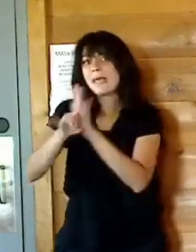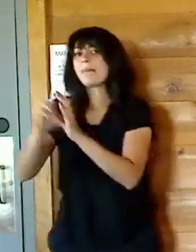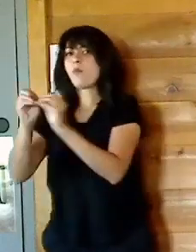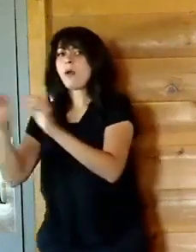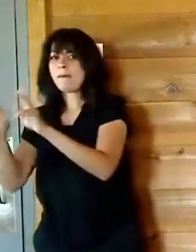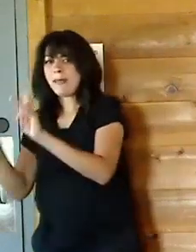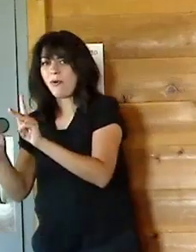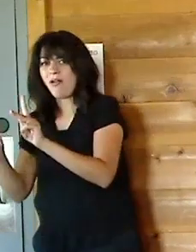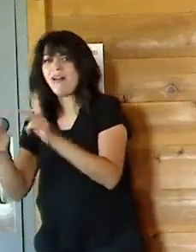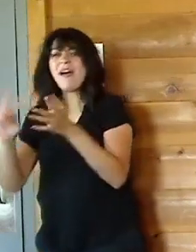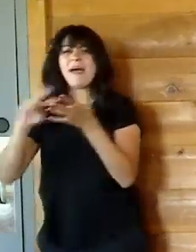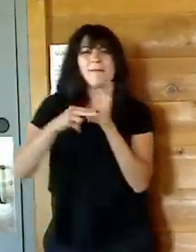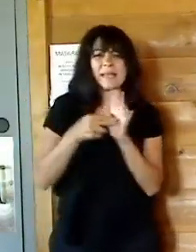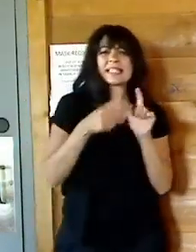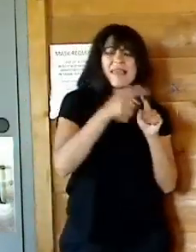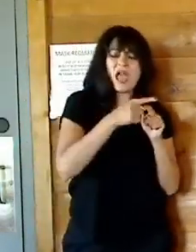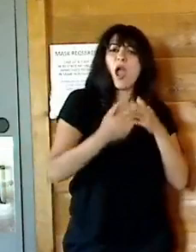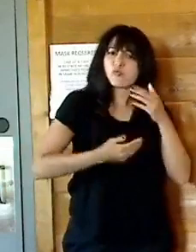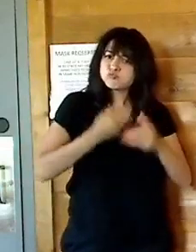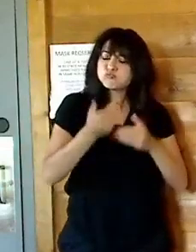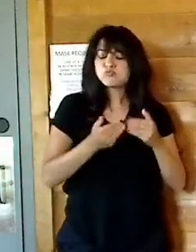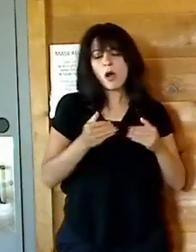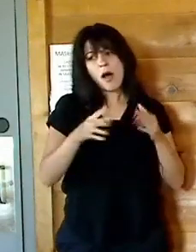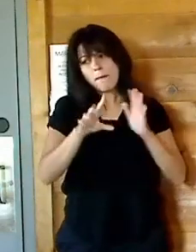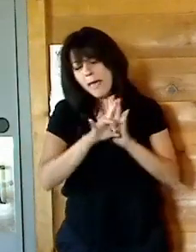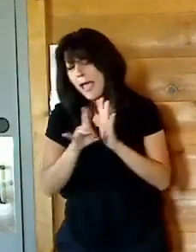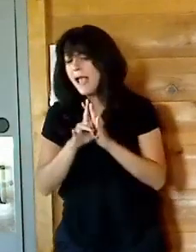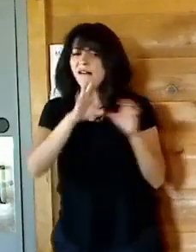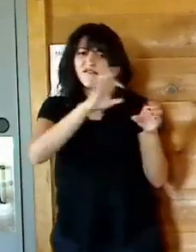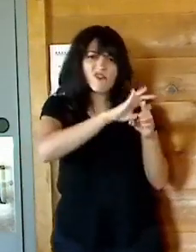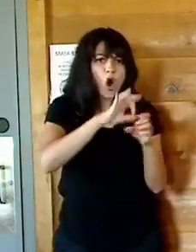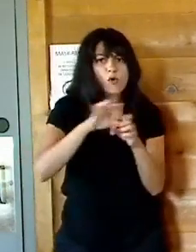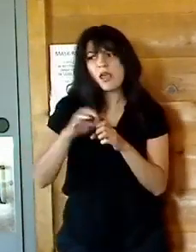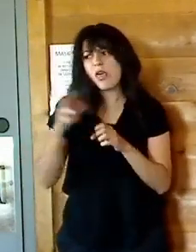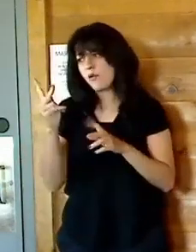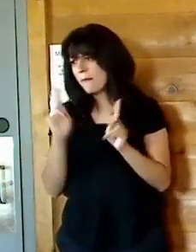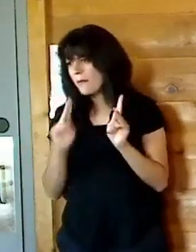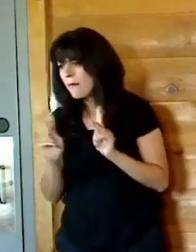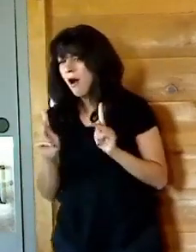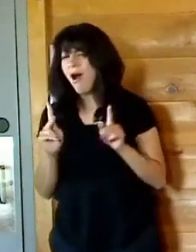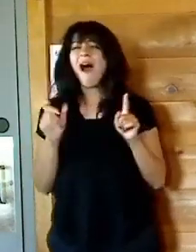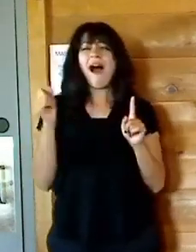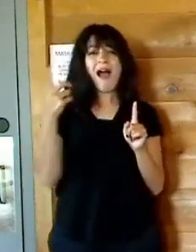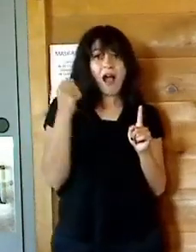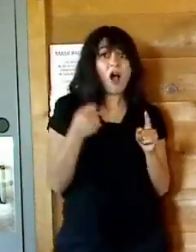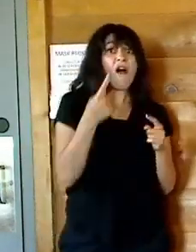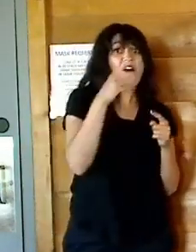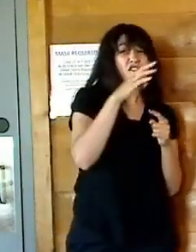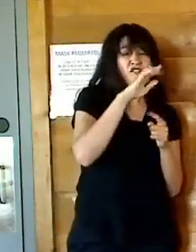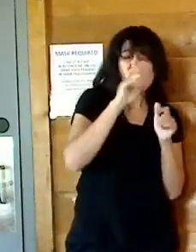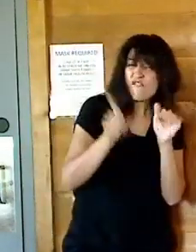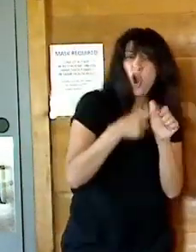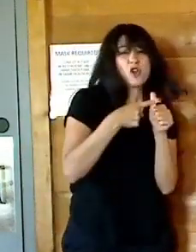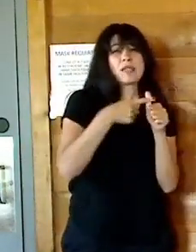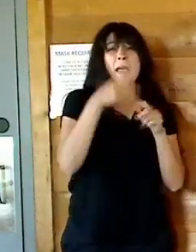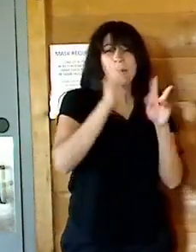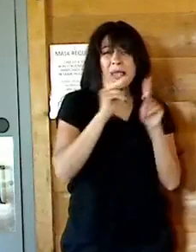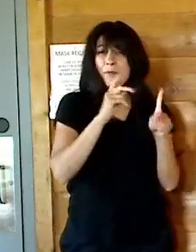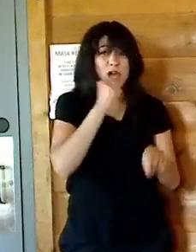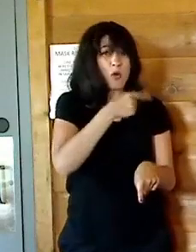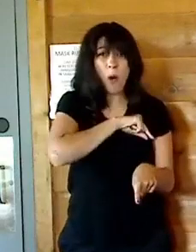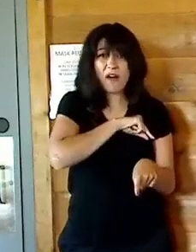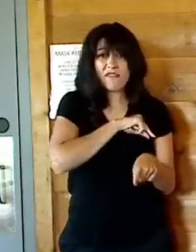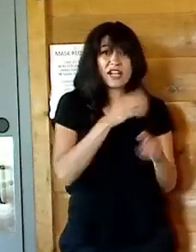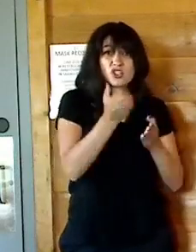that just because they went through the exercise of voting on these three people, because the one of the first appointees was ineligible,